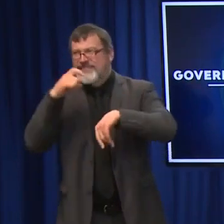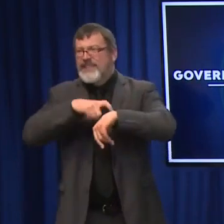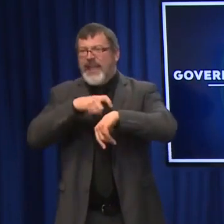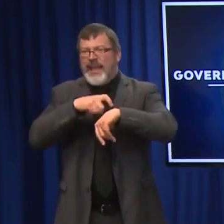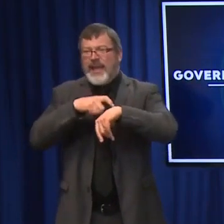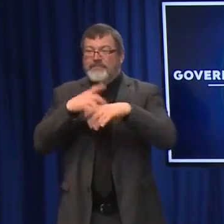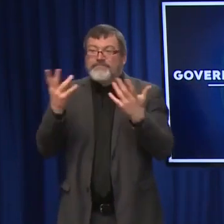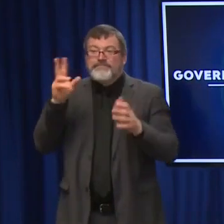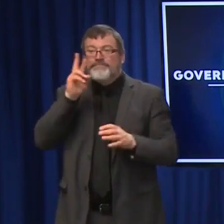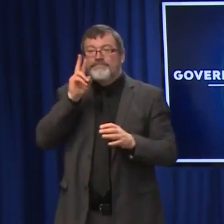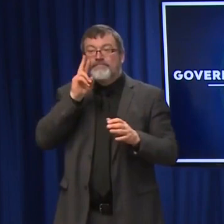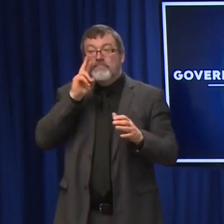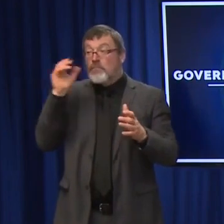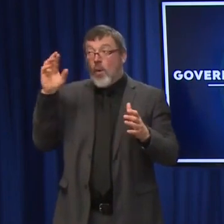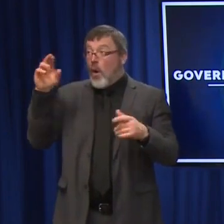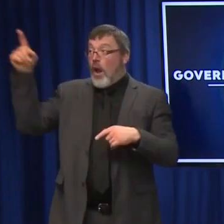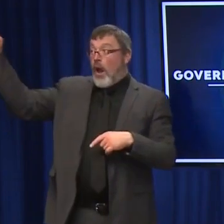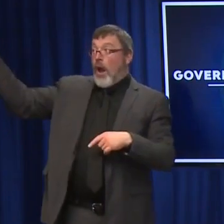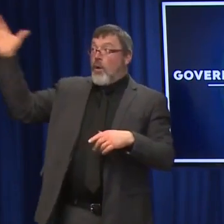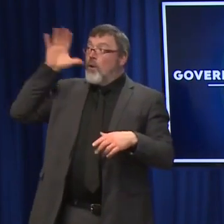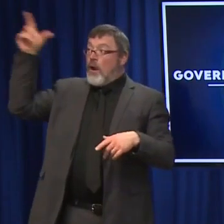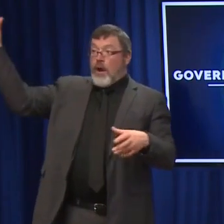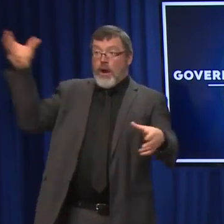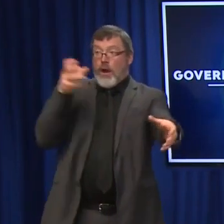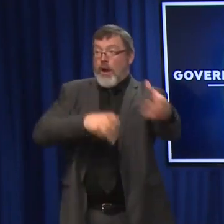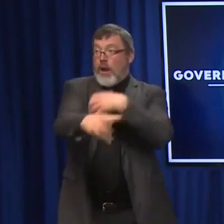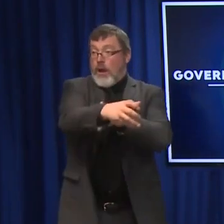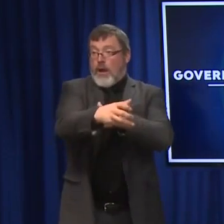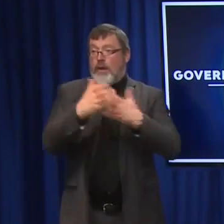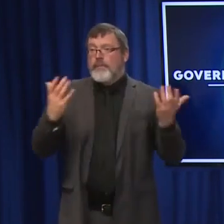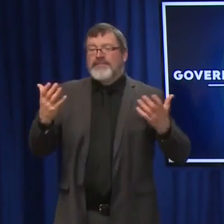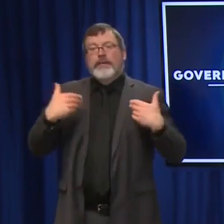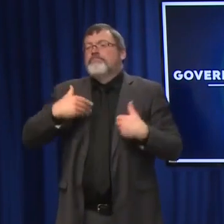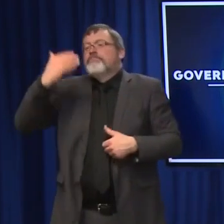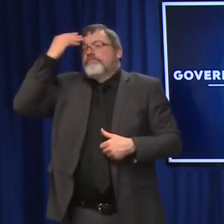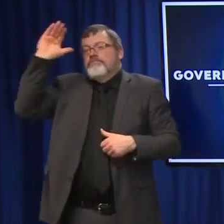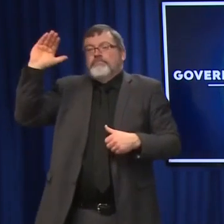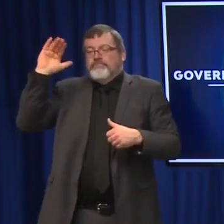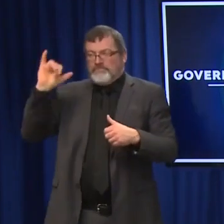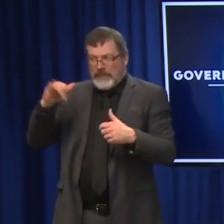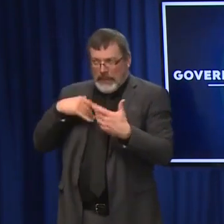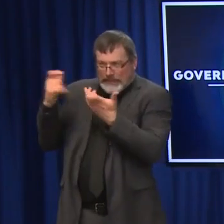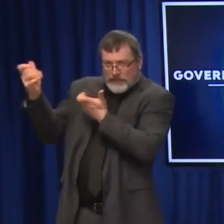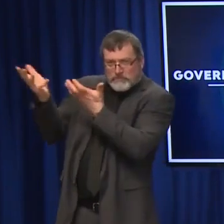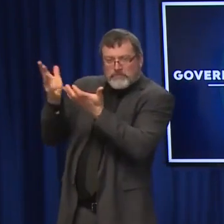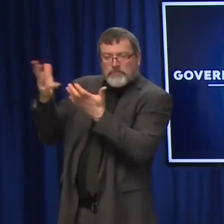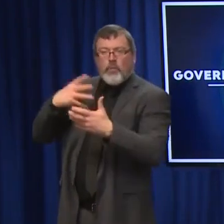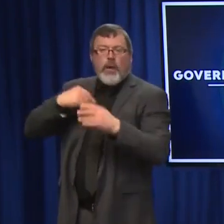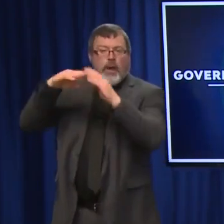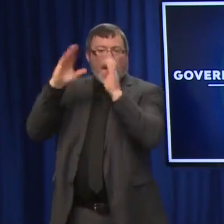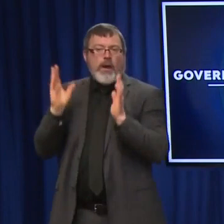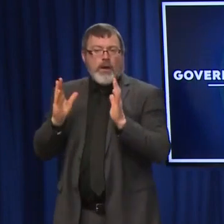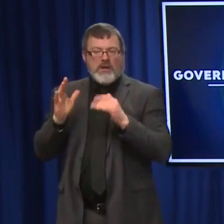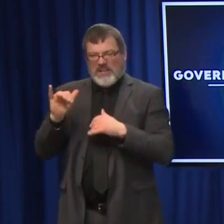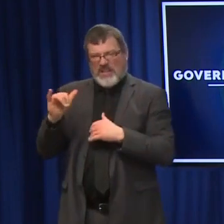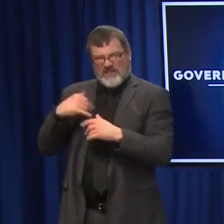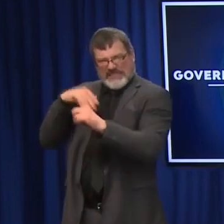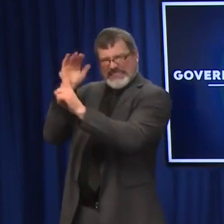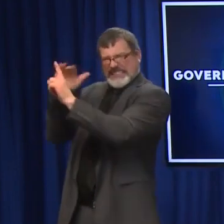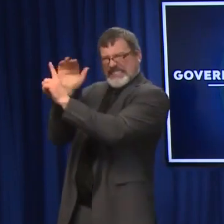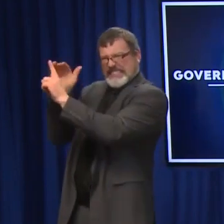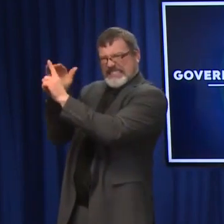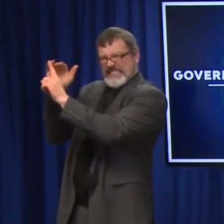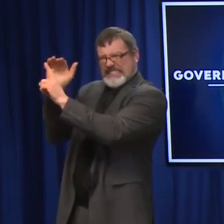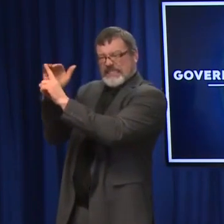based on what the president announced yesterday. But right now, that isn't the case. We will keep advocating. What we did hear, though,